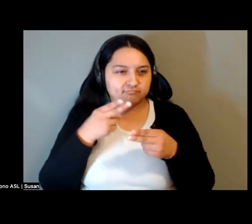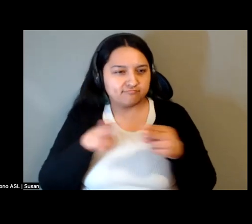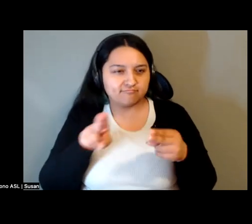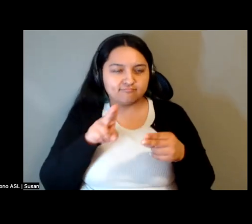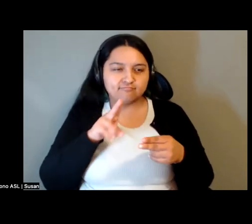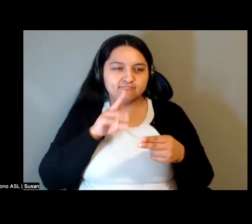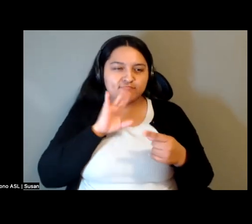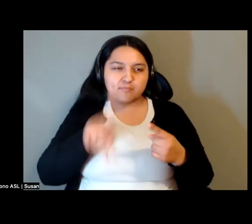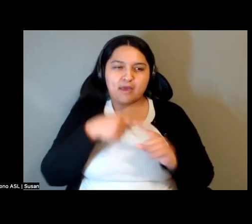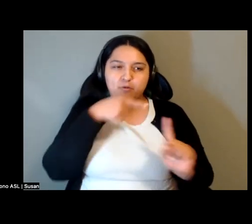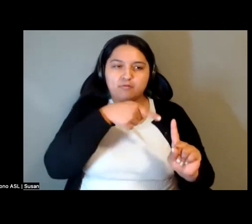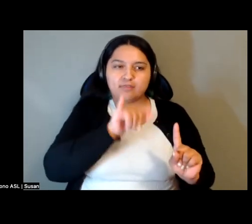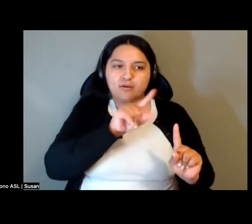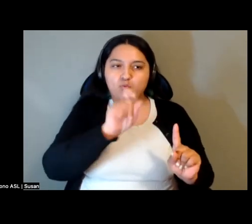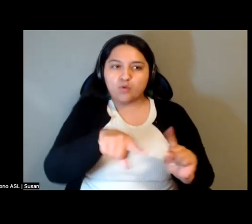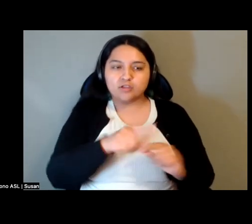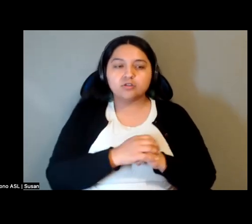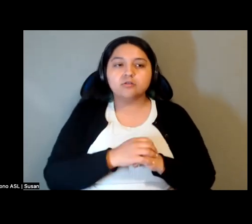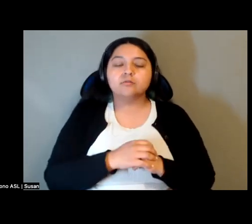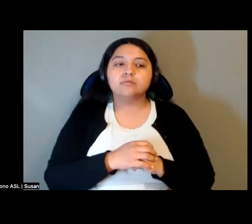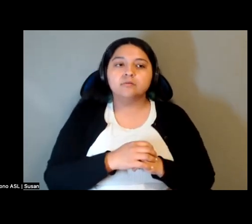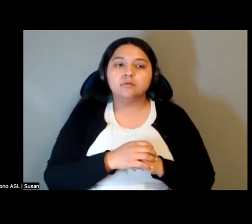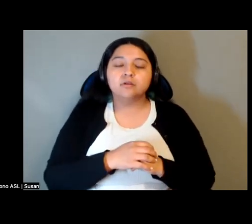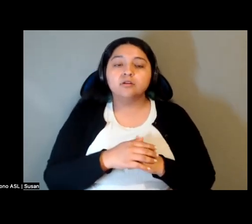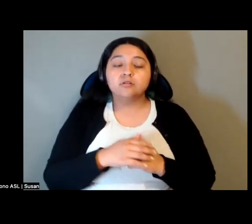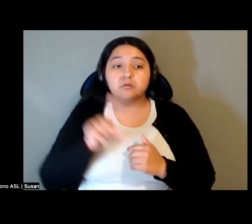Is there a kind of a strategy? Yes.